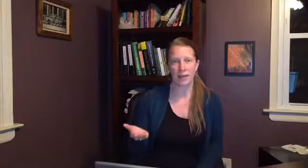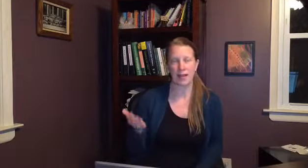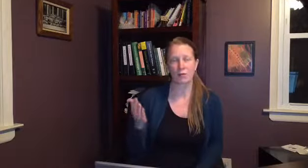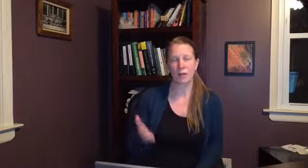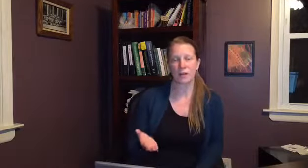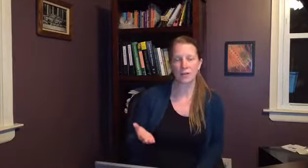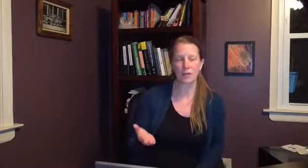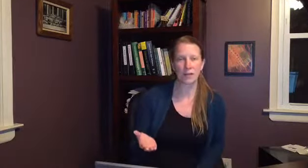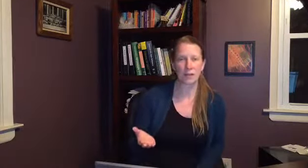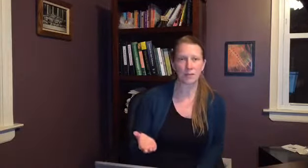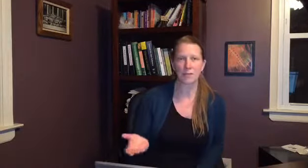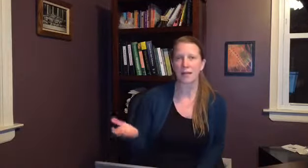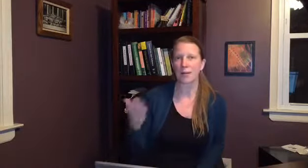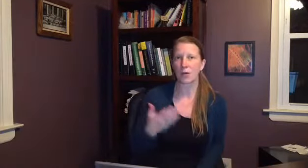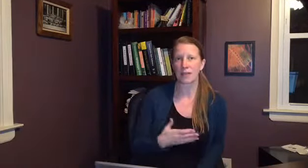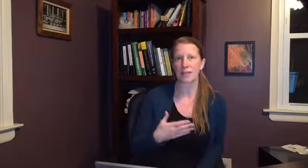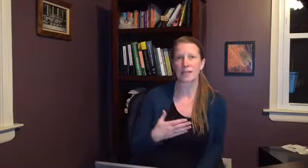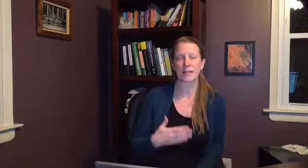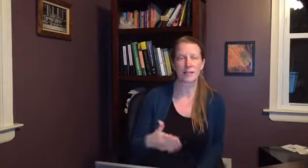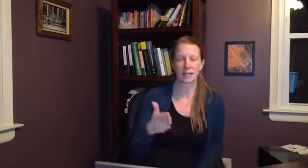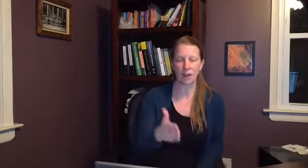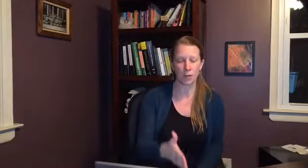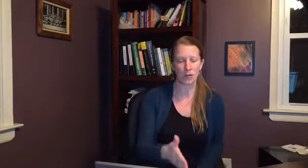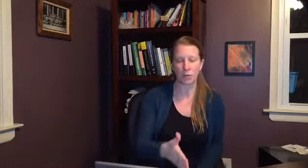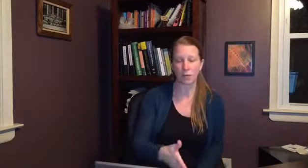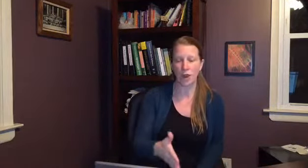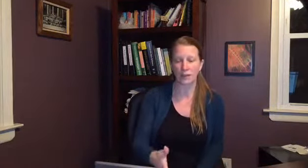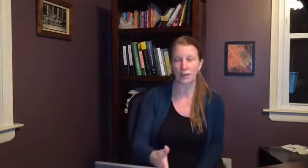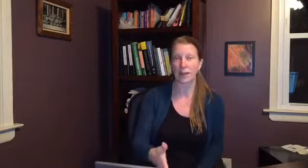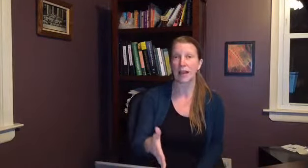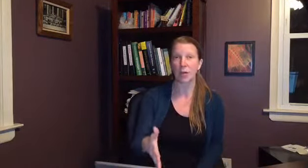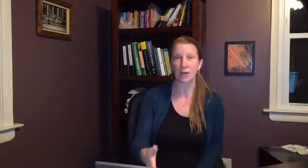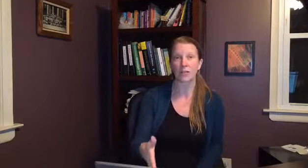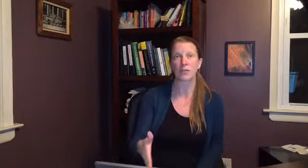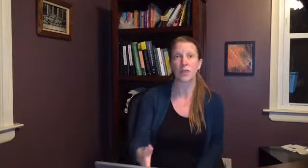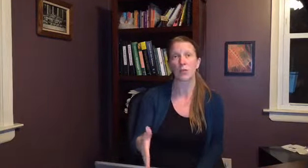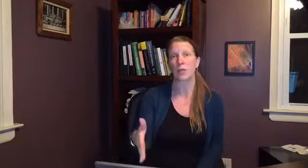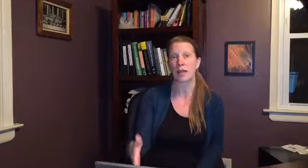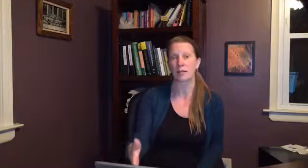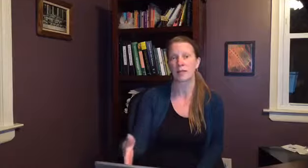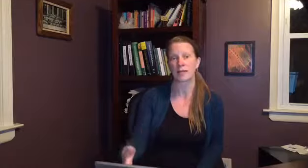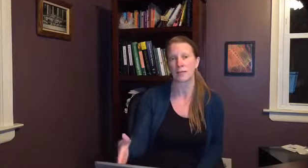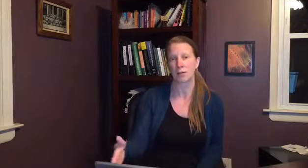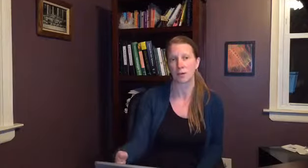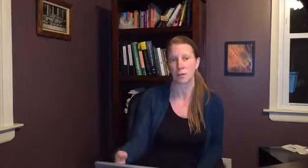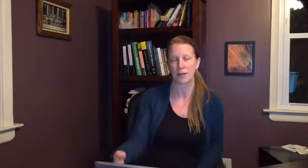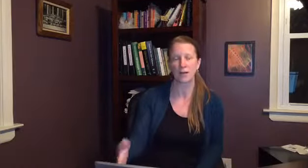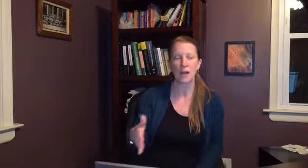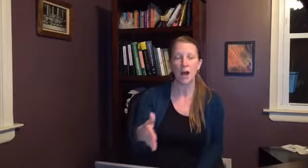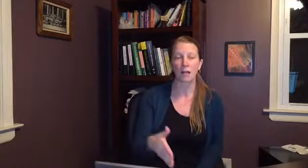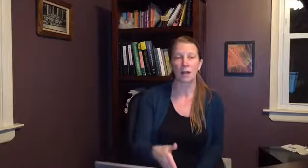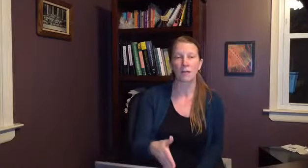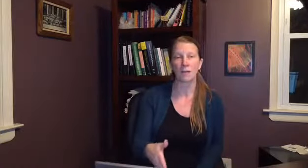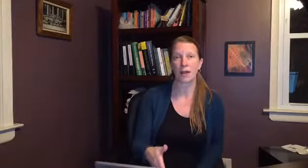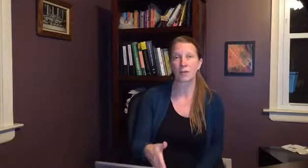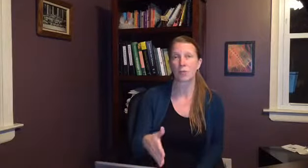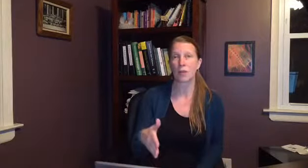that and whenever somebody comes to me and they want std testing i always go through everything and i also say you can be tested for herpes a lot of providers when